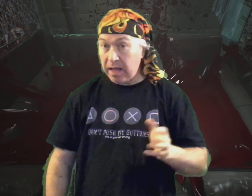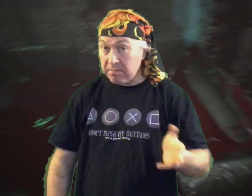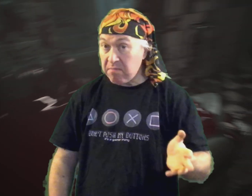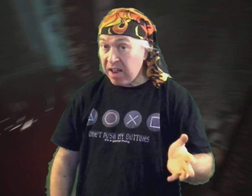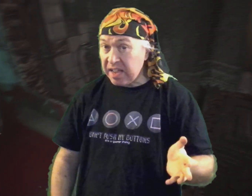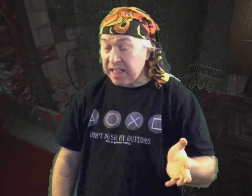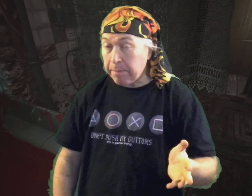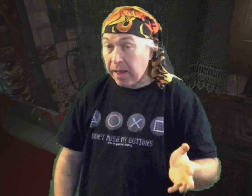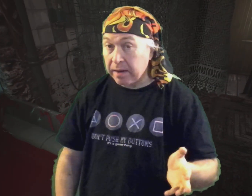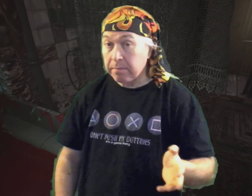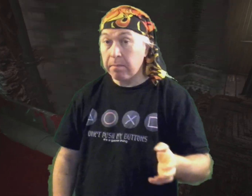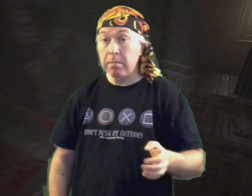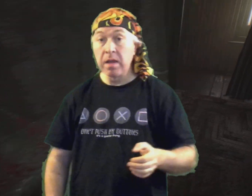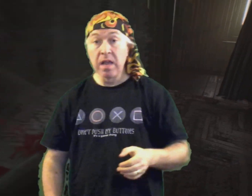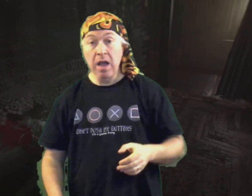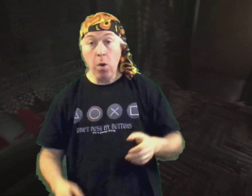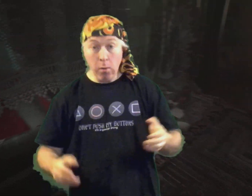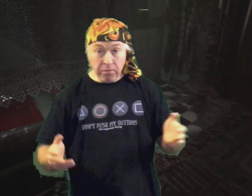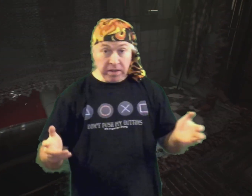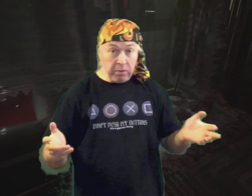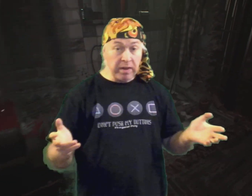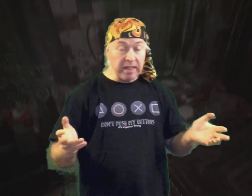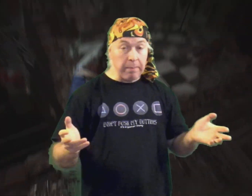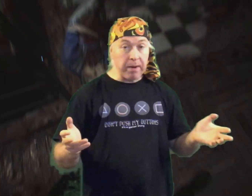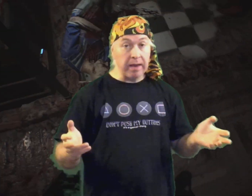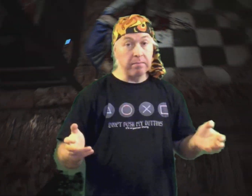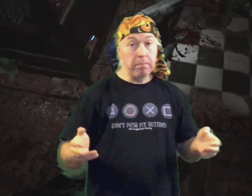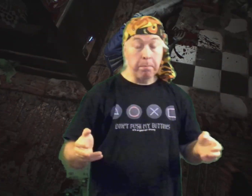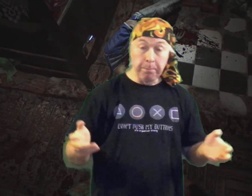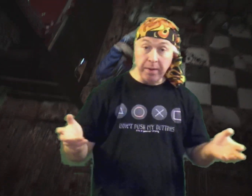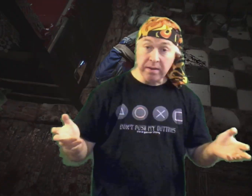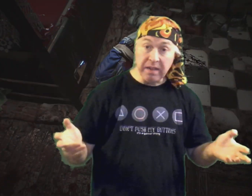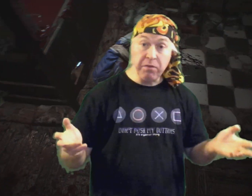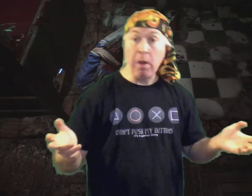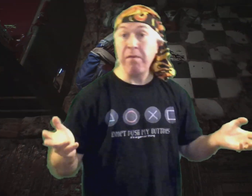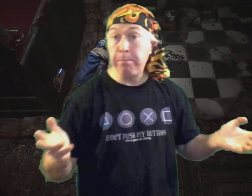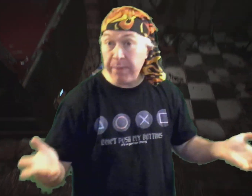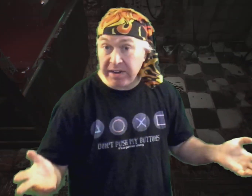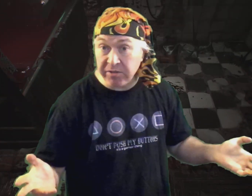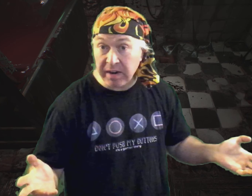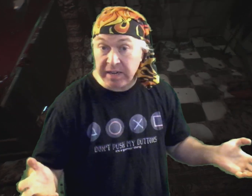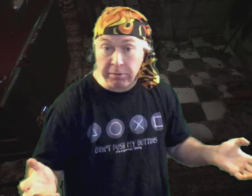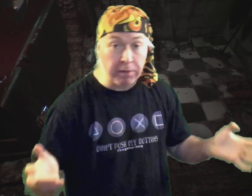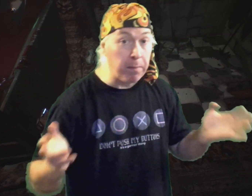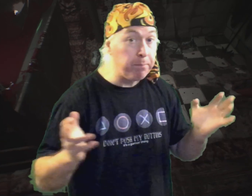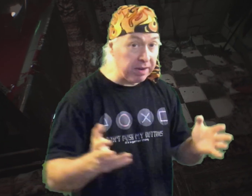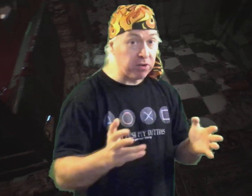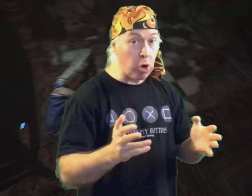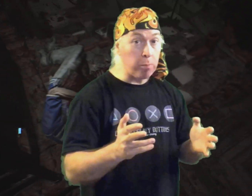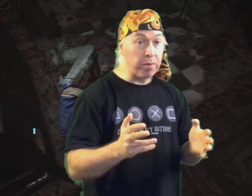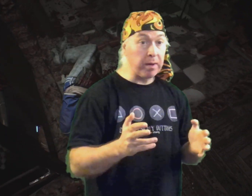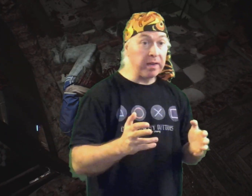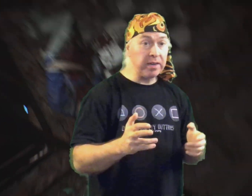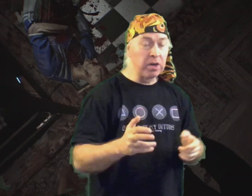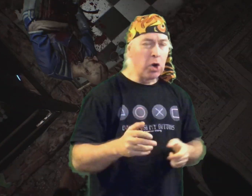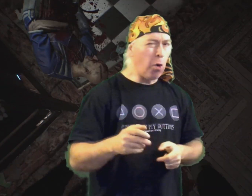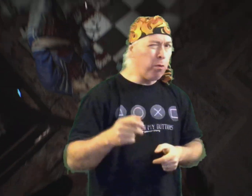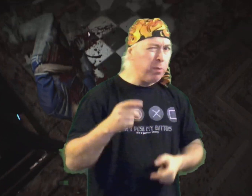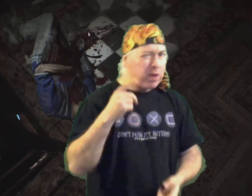I like that plan. Hopefully you'll like that plan. But if you have a better idea, have a better compromise or you want to